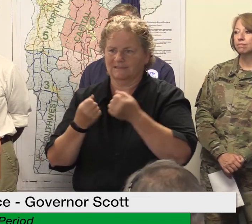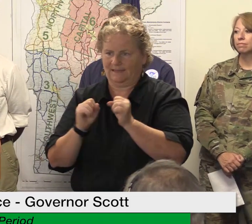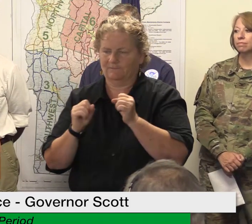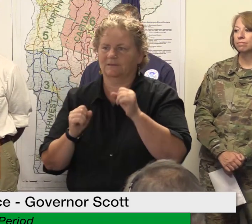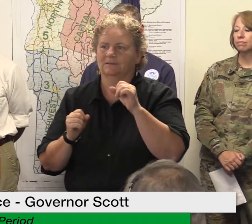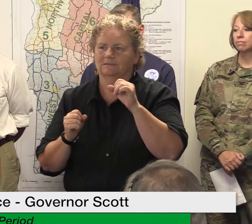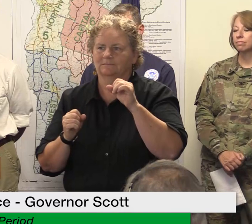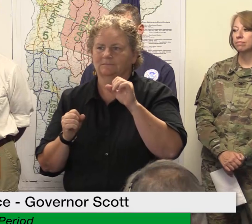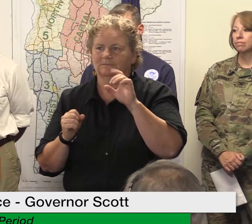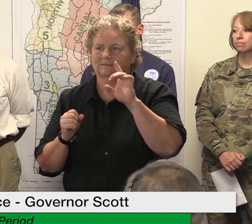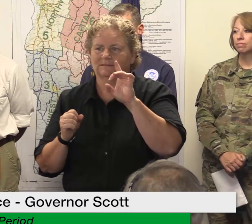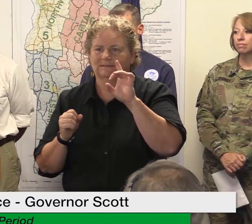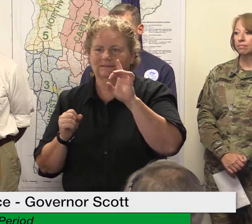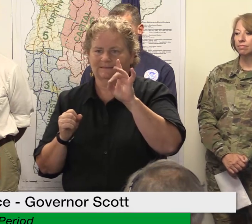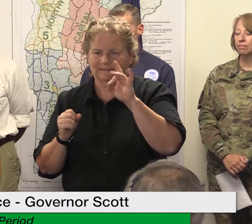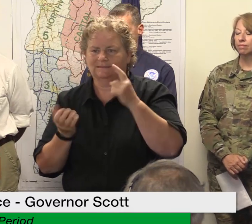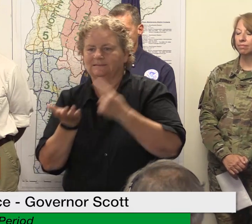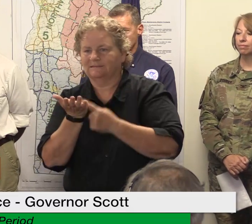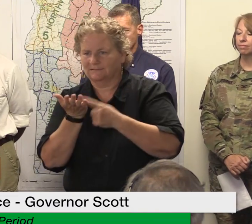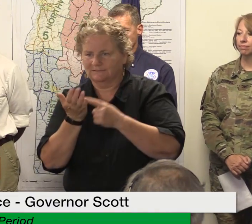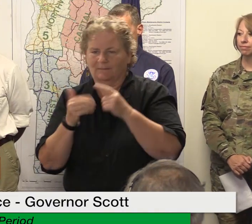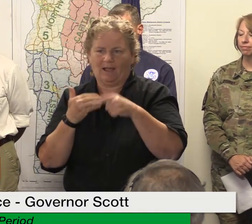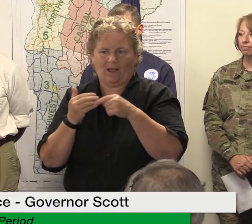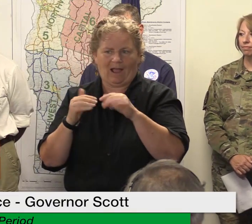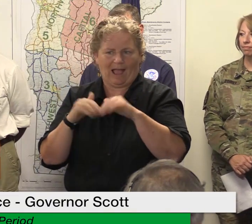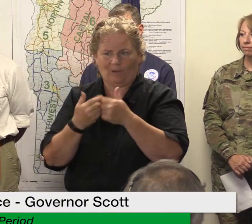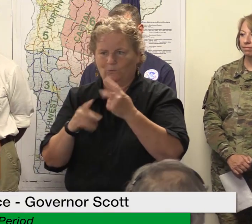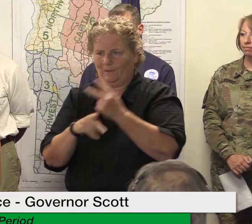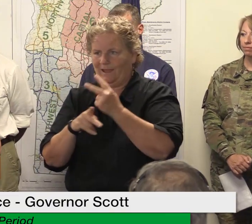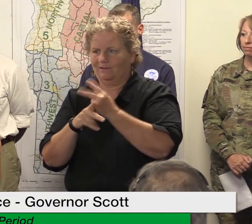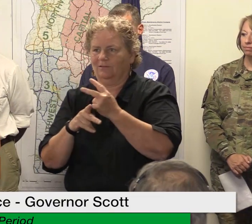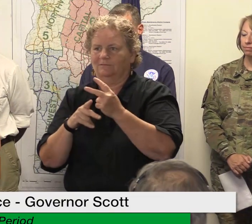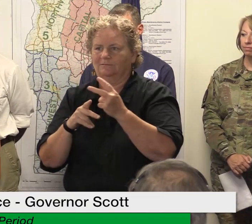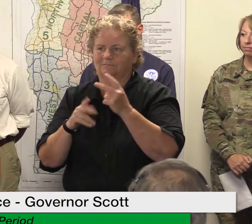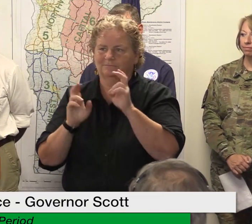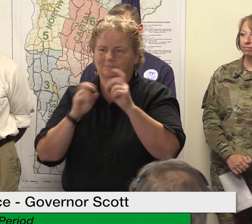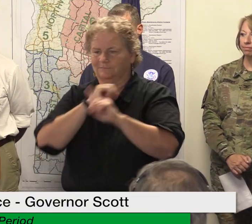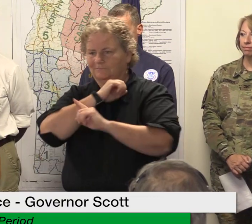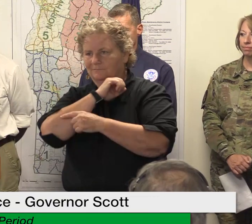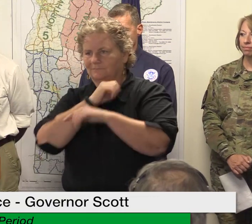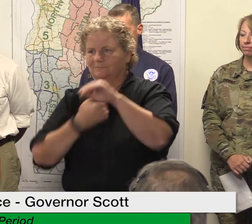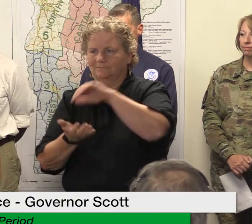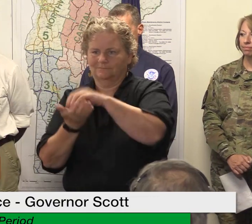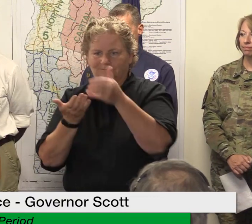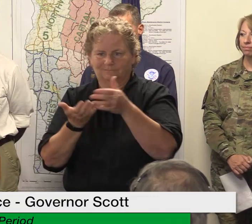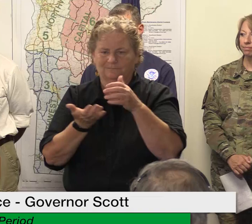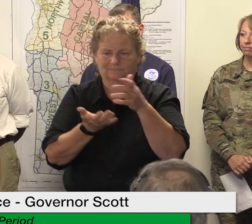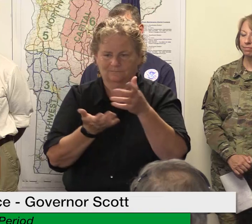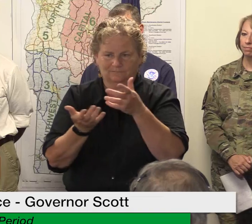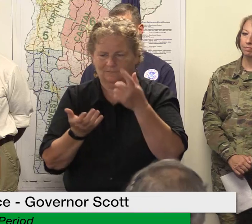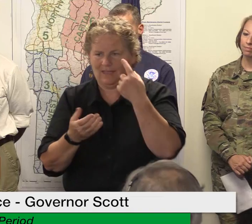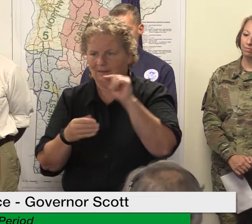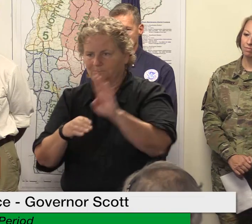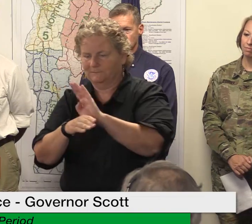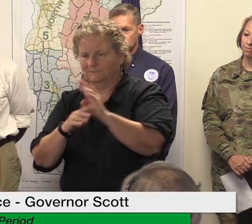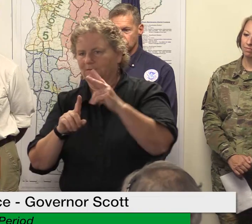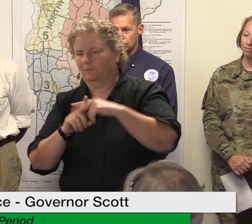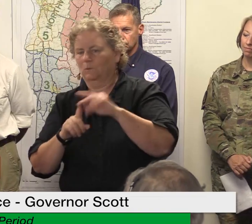very real concern and we are happy to provide whatever informational resources the business community would like to hear about